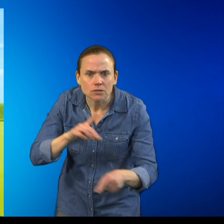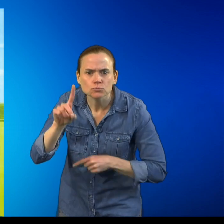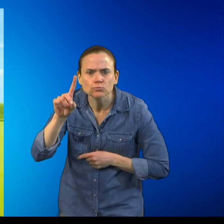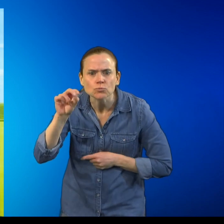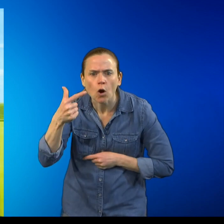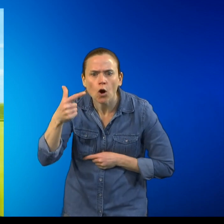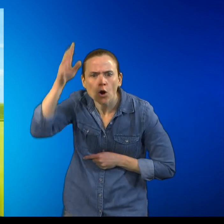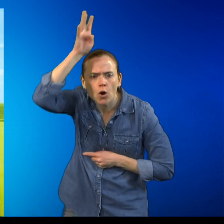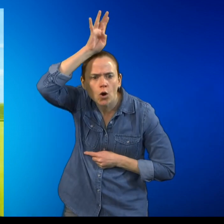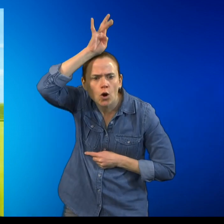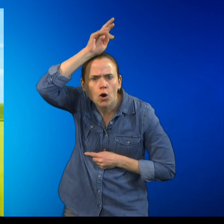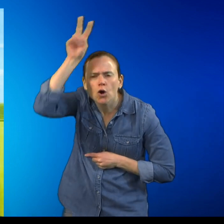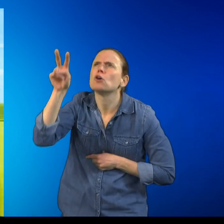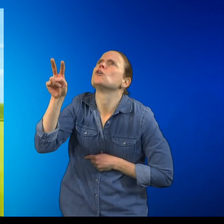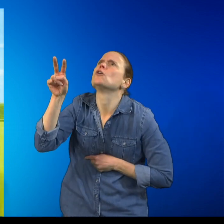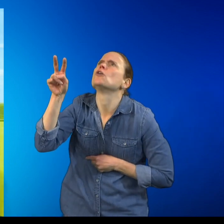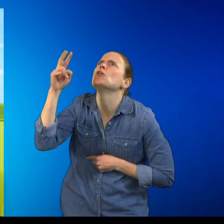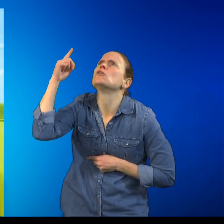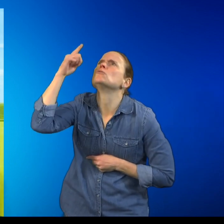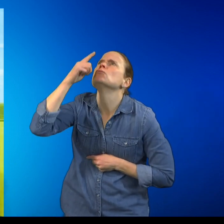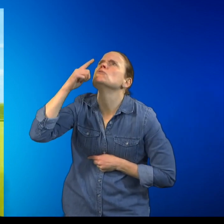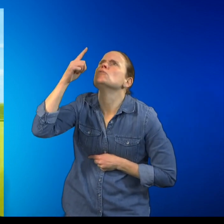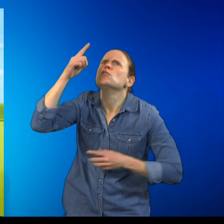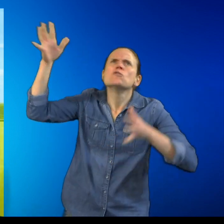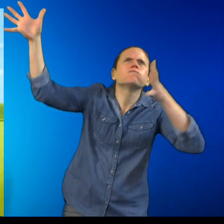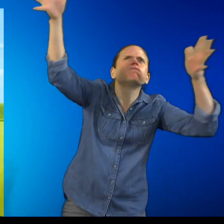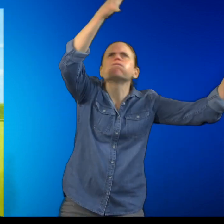Rocket wonders, is it windy up there?